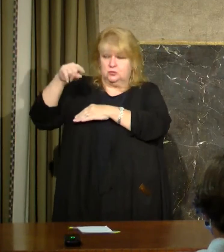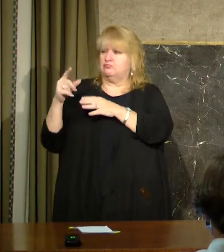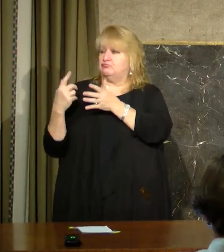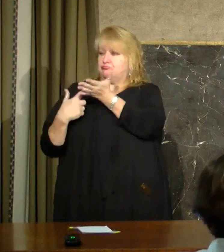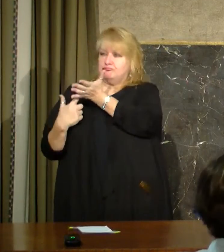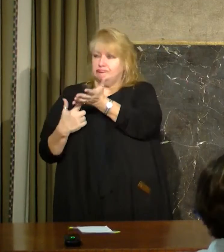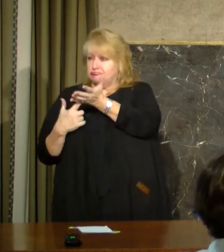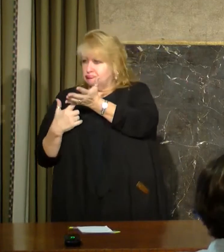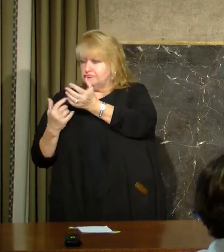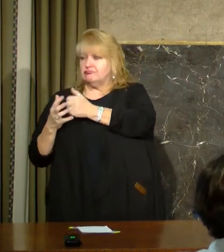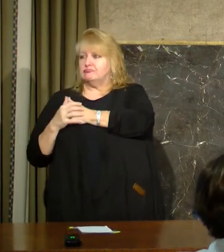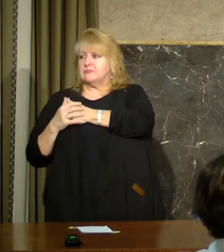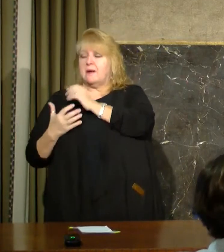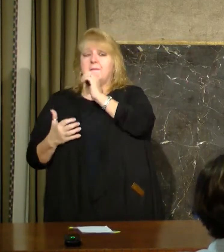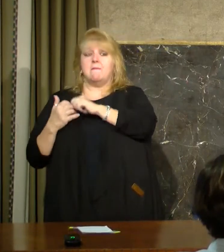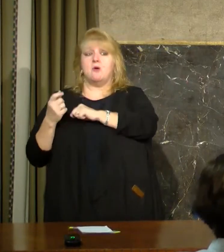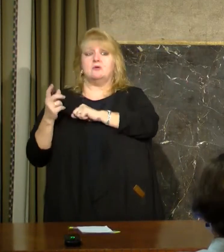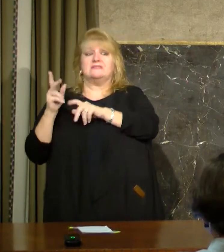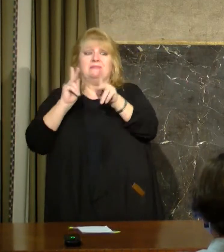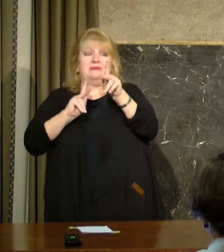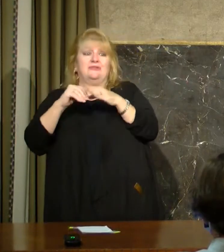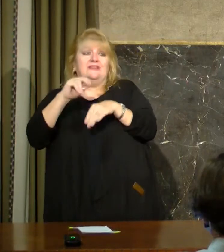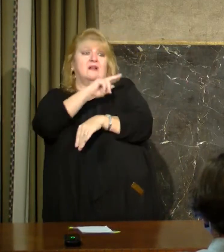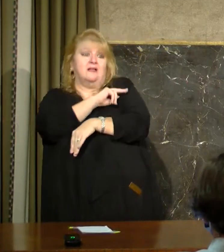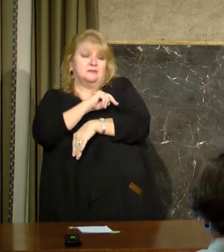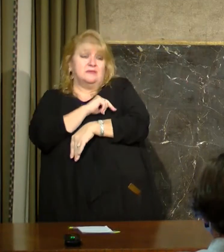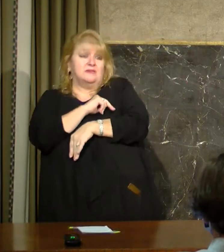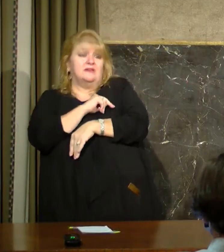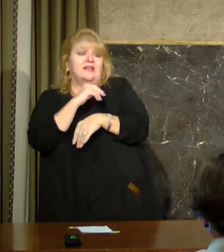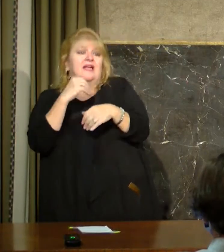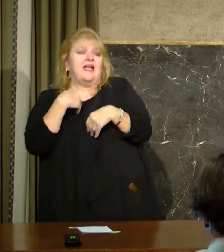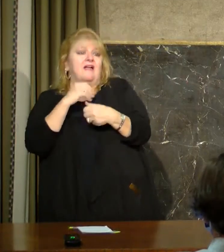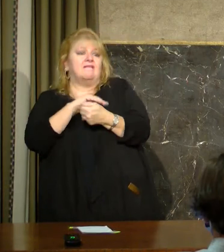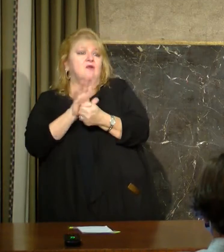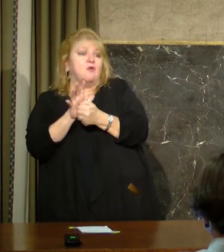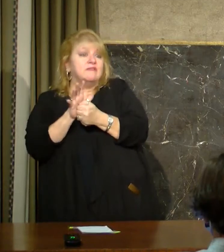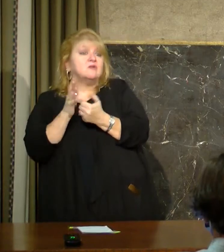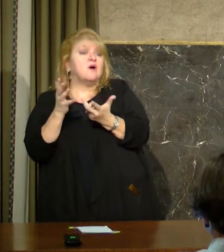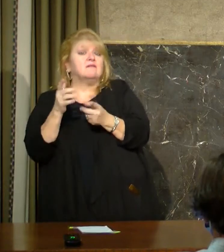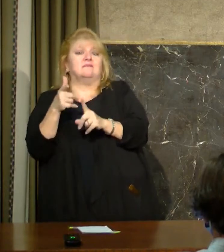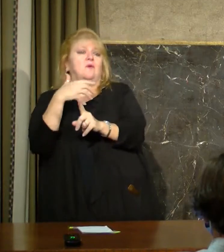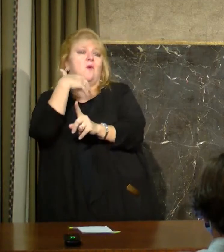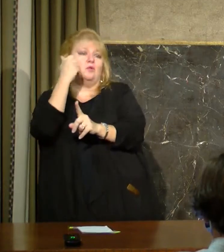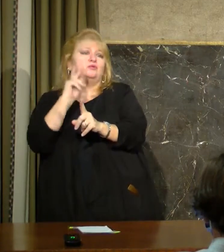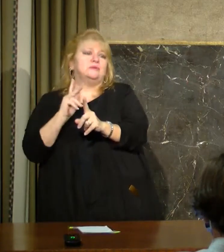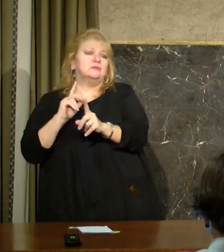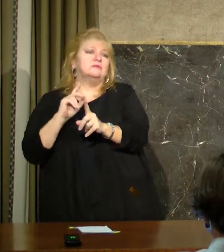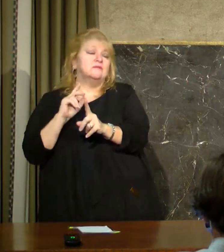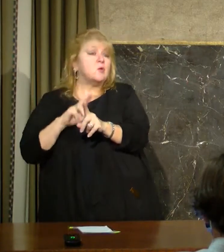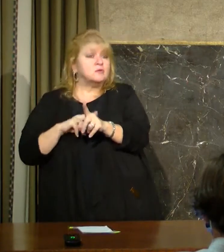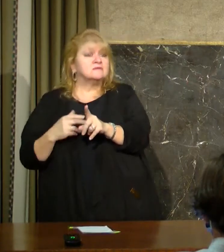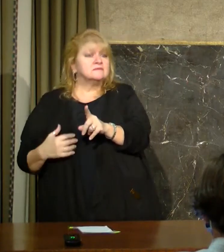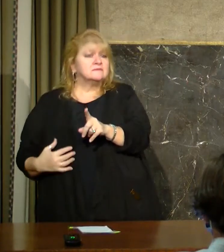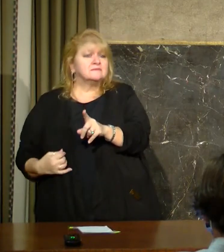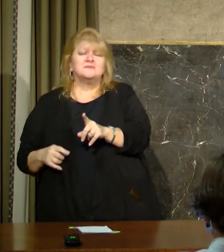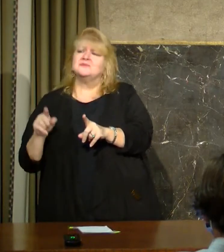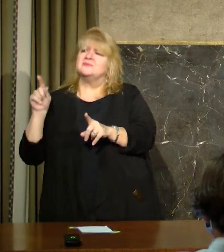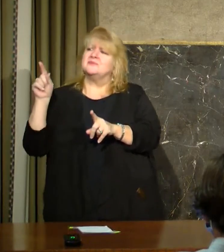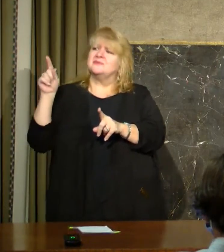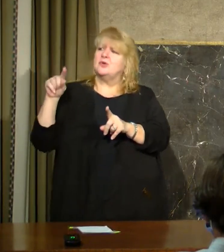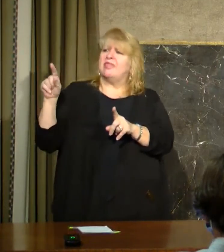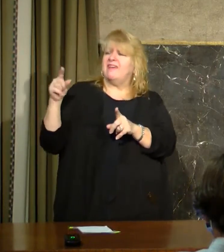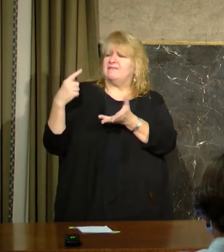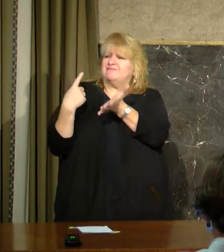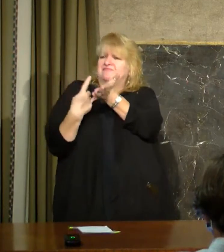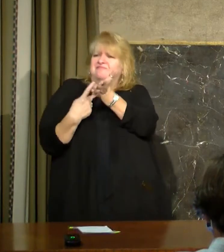As you can imagine, most of the people in the hospitals with COVID-19 are those who are older and they've been talking to these individuals